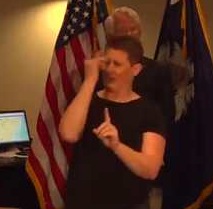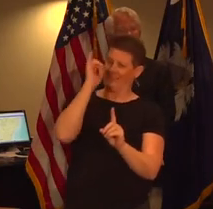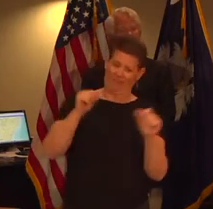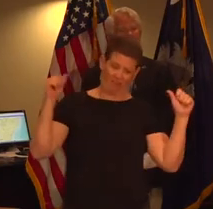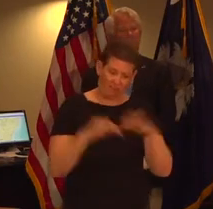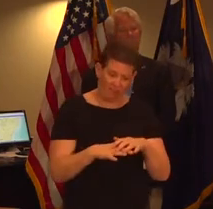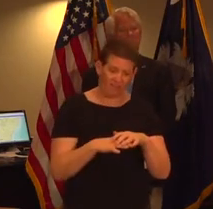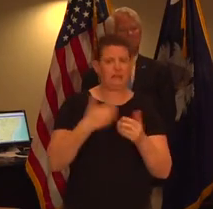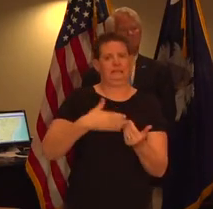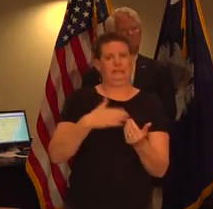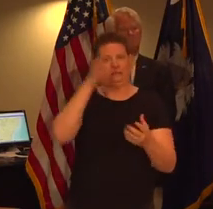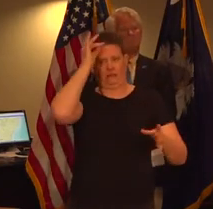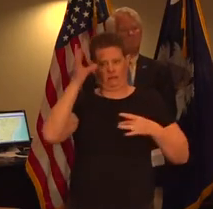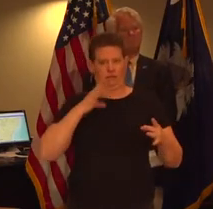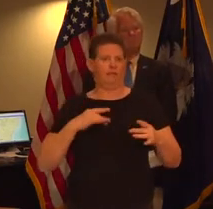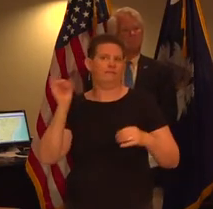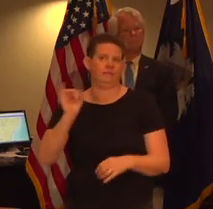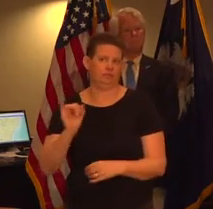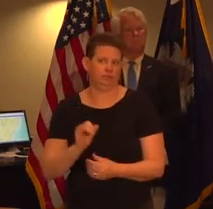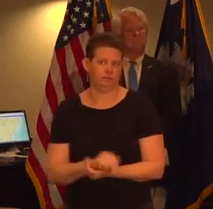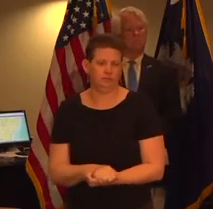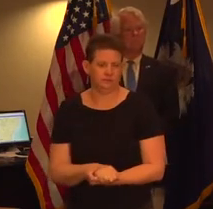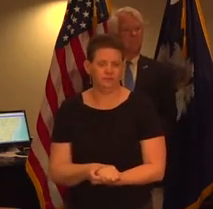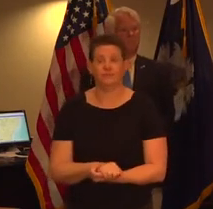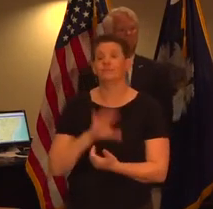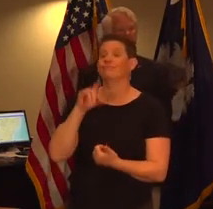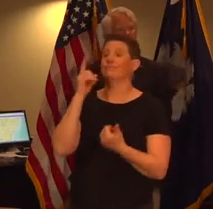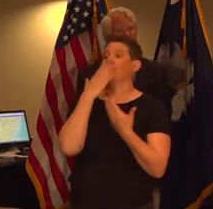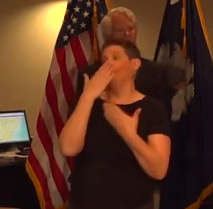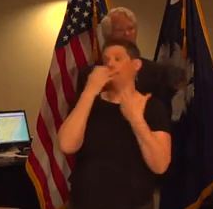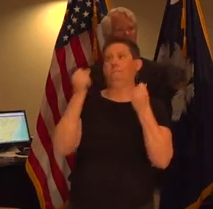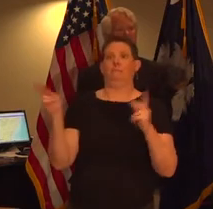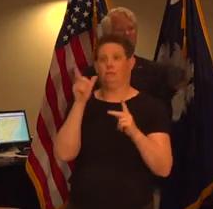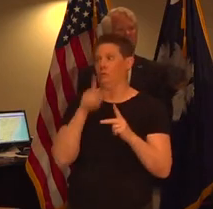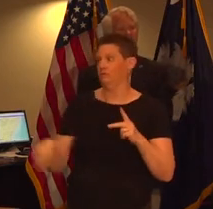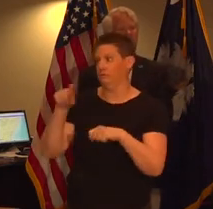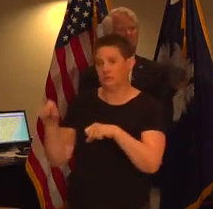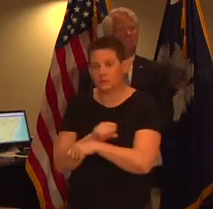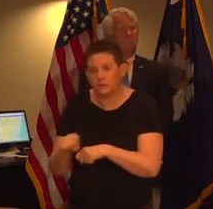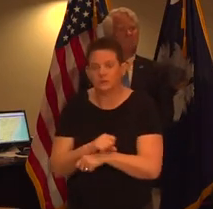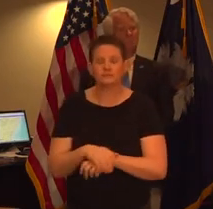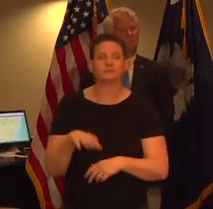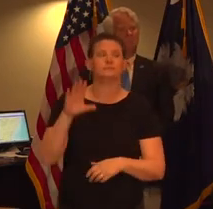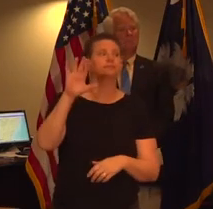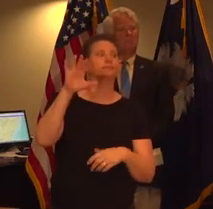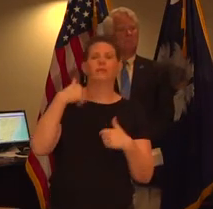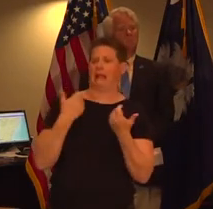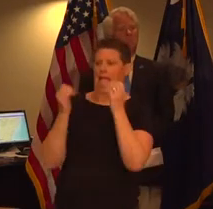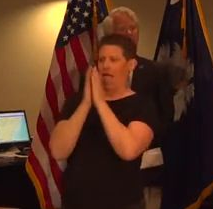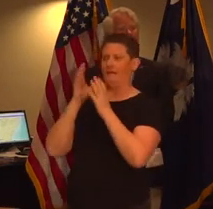i want to thank some people who have done a lot of great work we've asked for the contractors and constructing